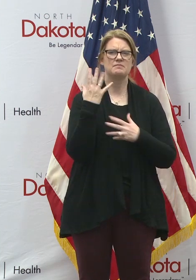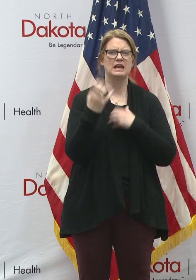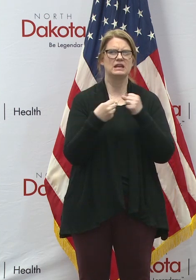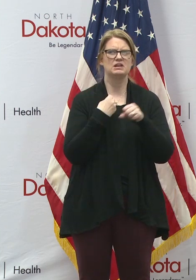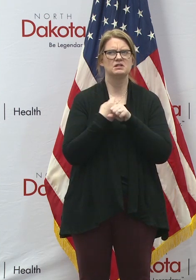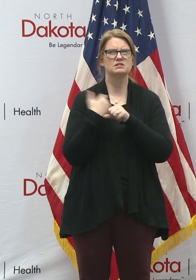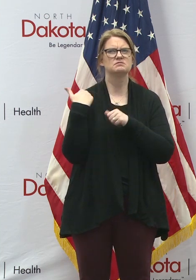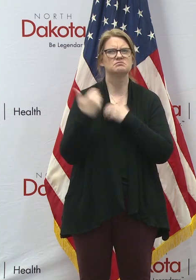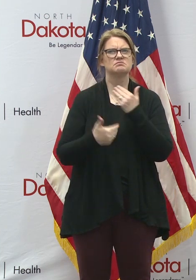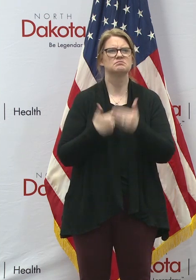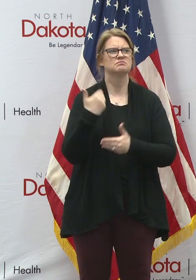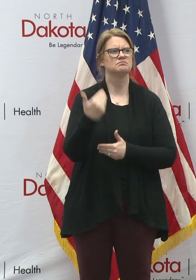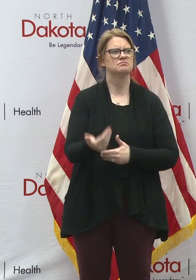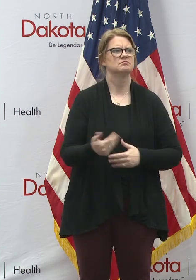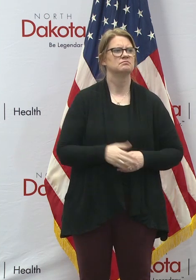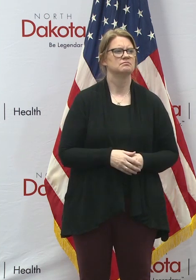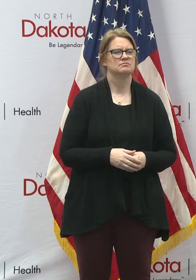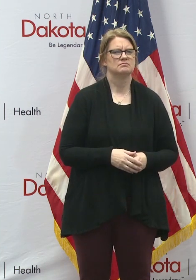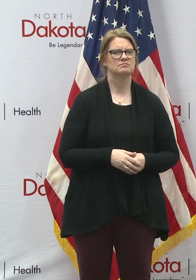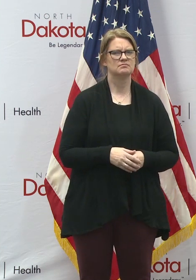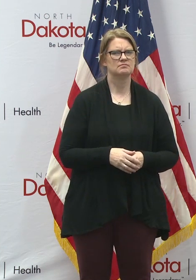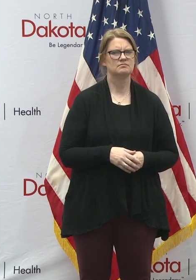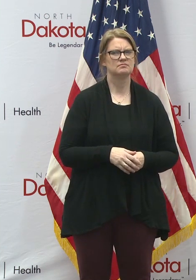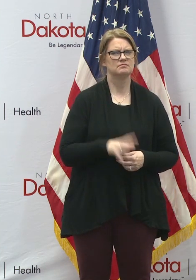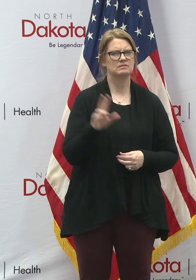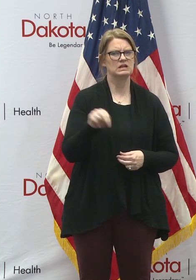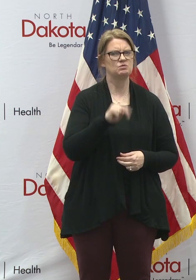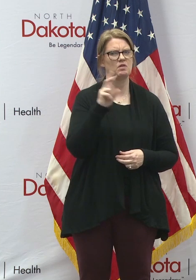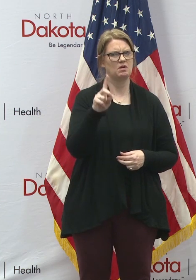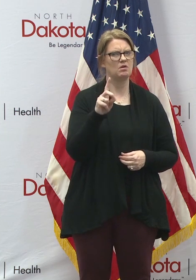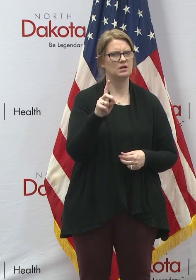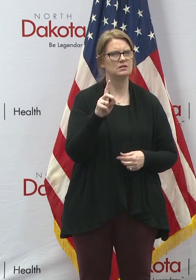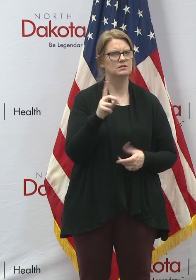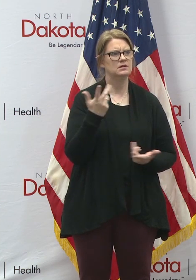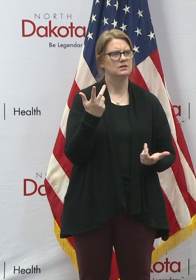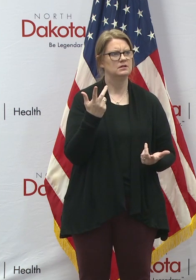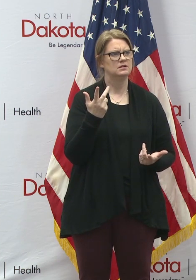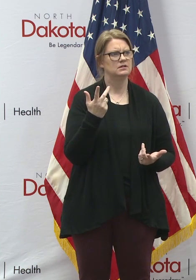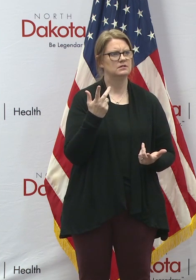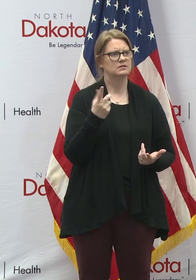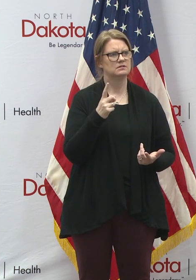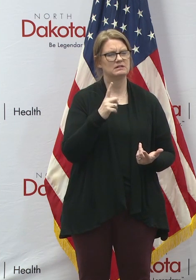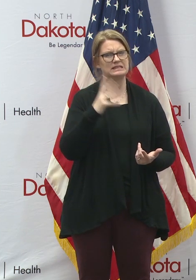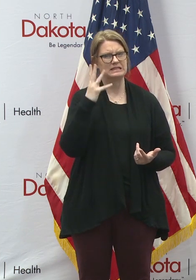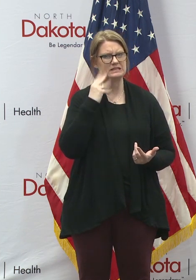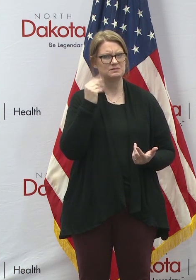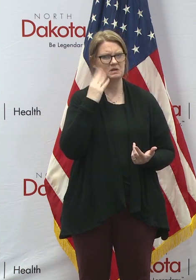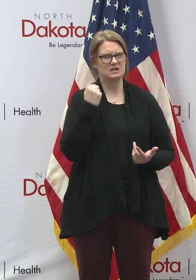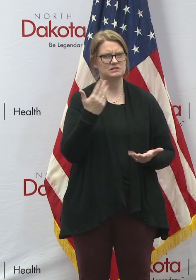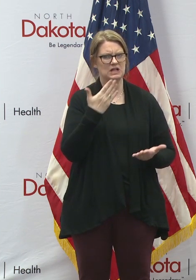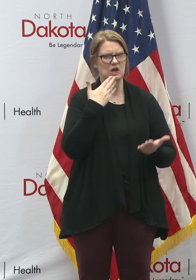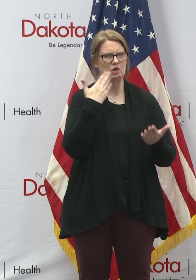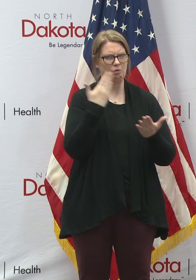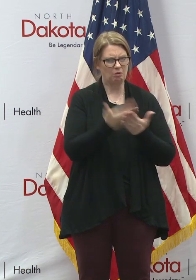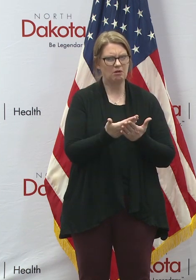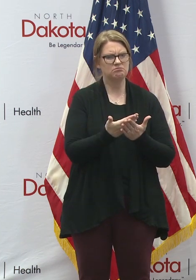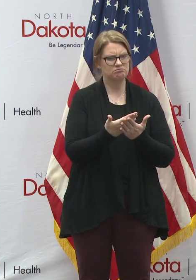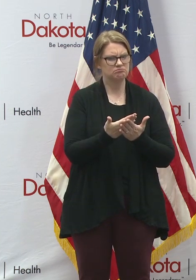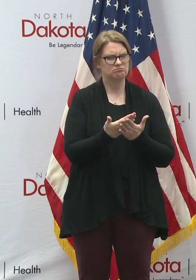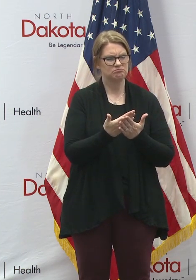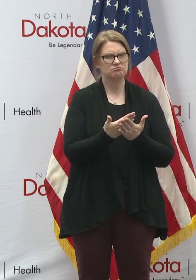North Dakota has experienced a very excellent record of conducting elections.